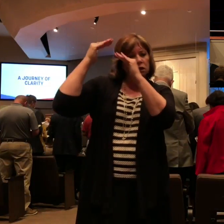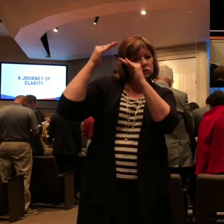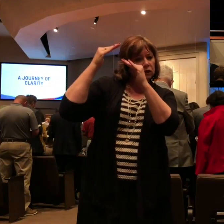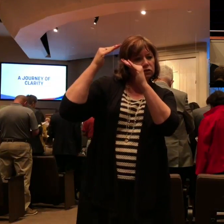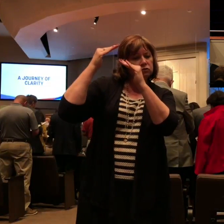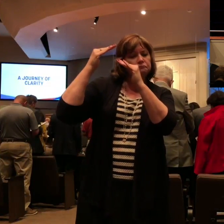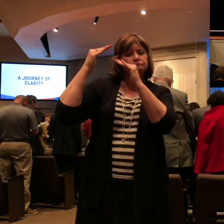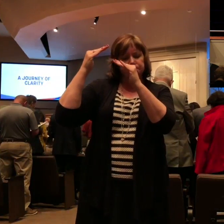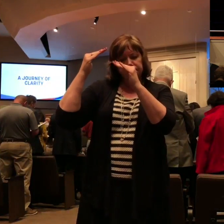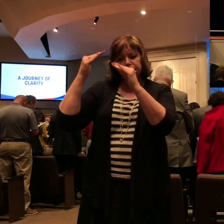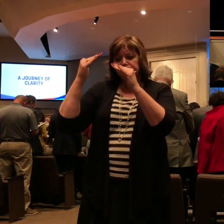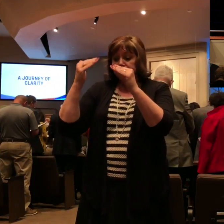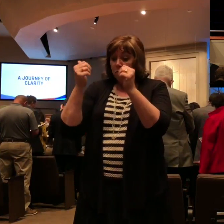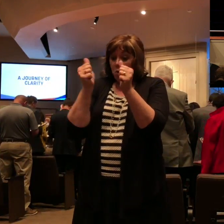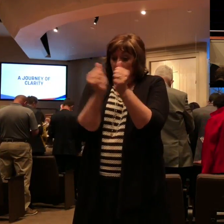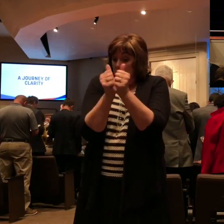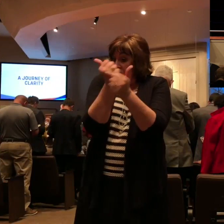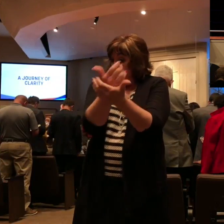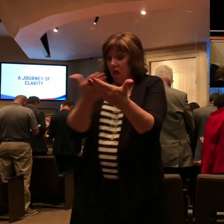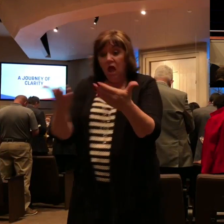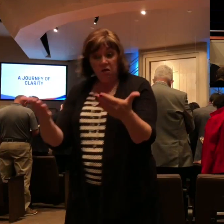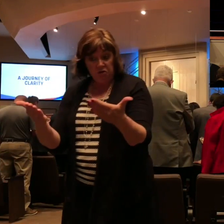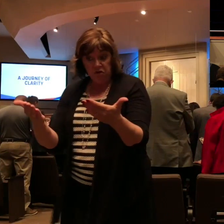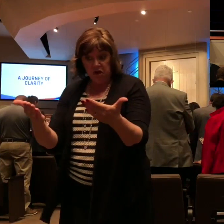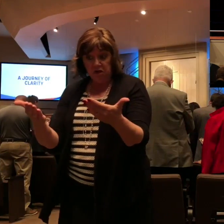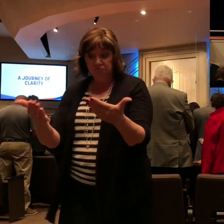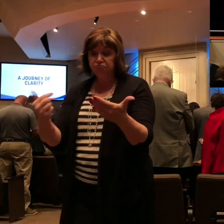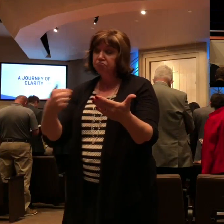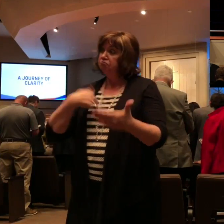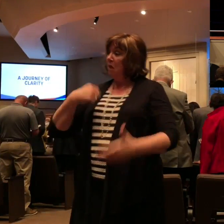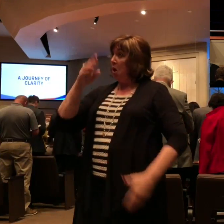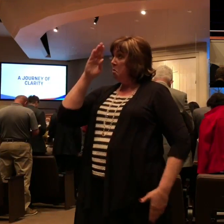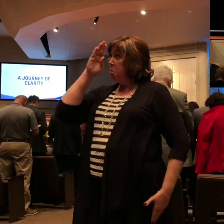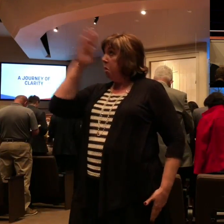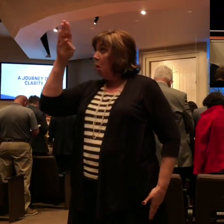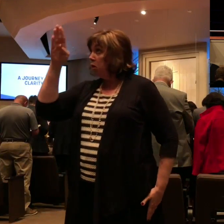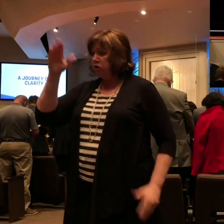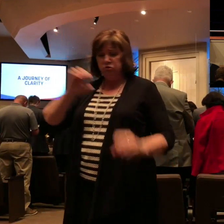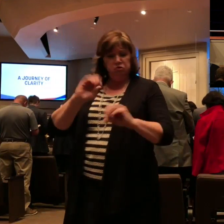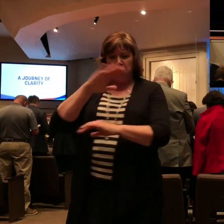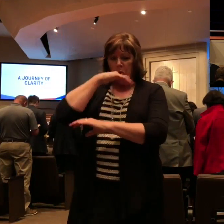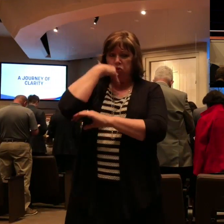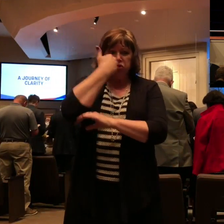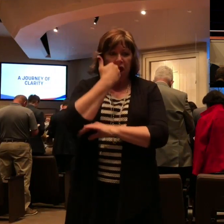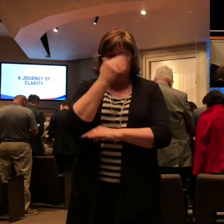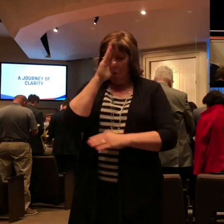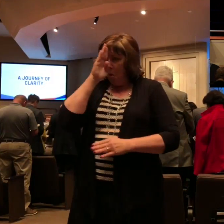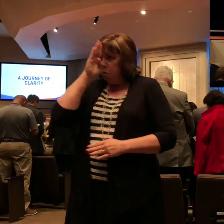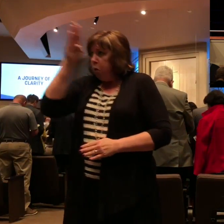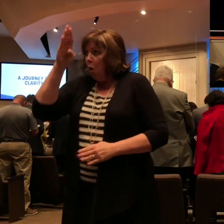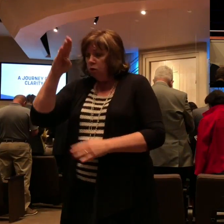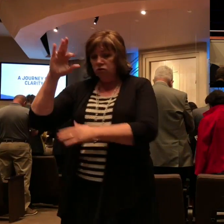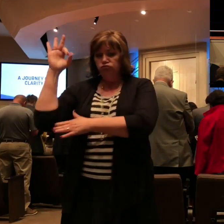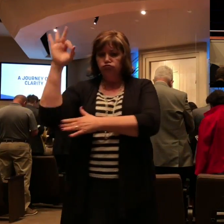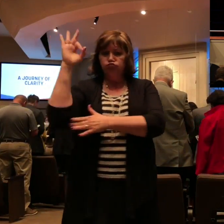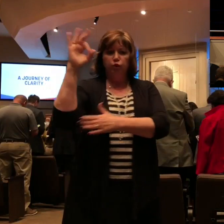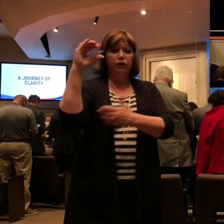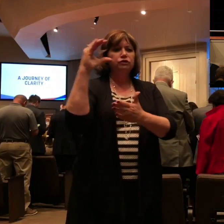hope, that in nothing I shall be ashamed, but that with all boldness, as always, so now also Christ shall be manifested in my